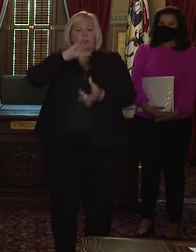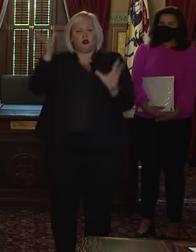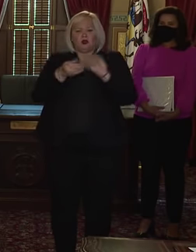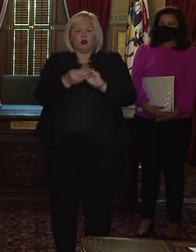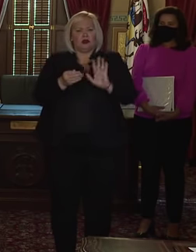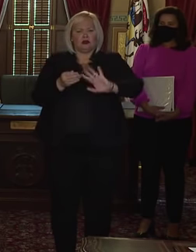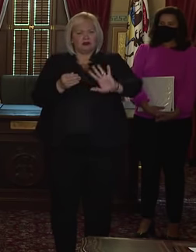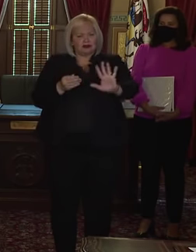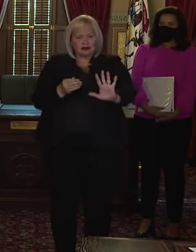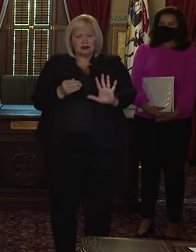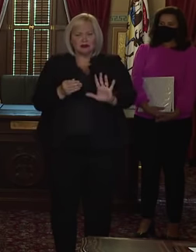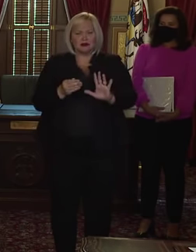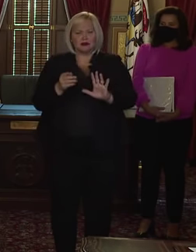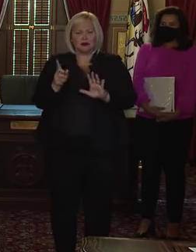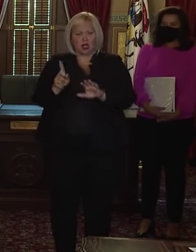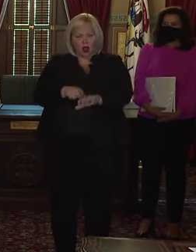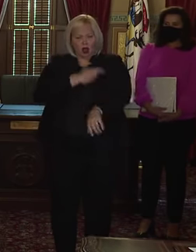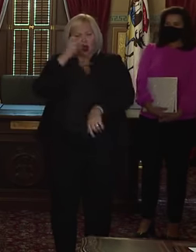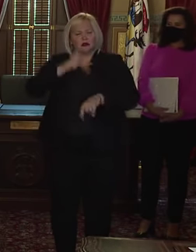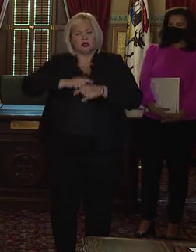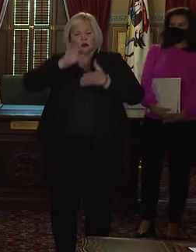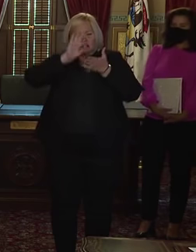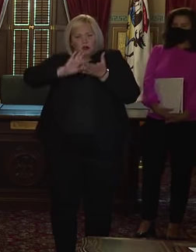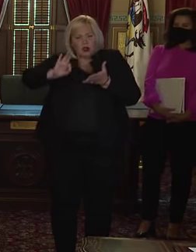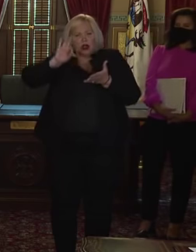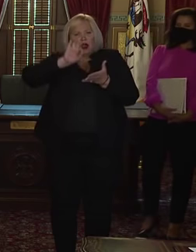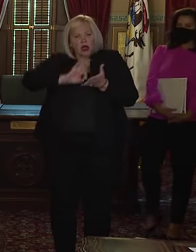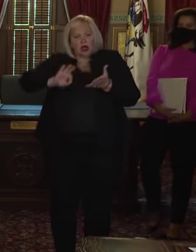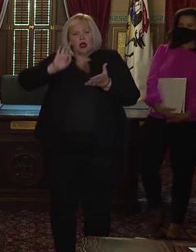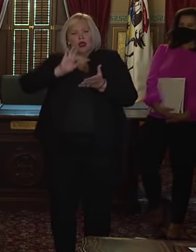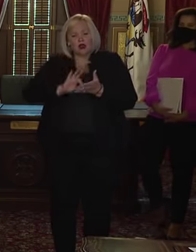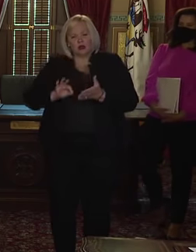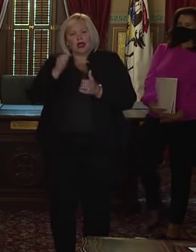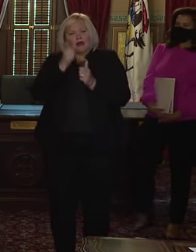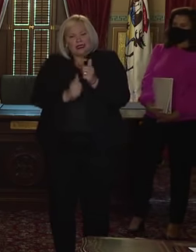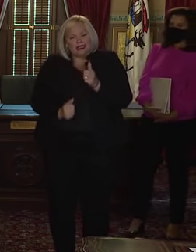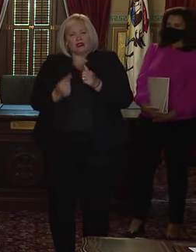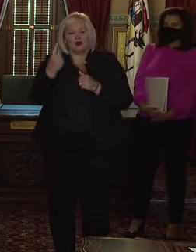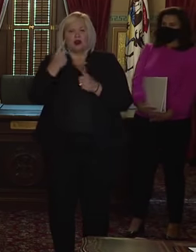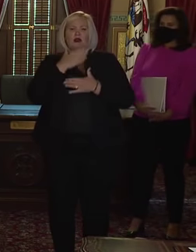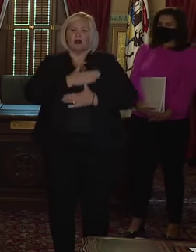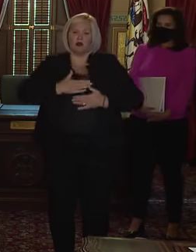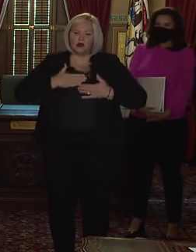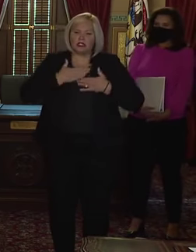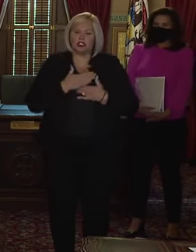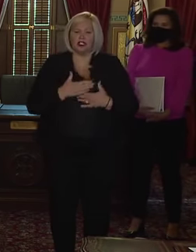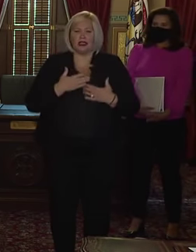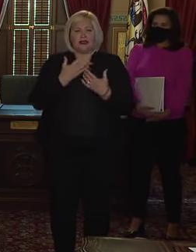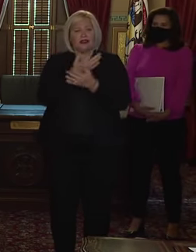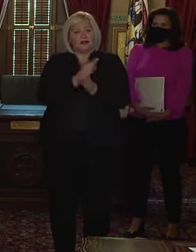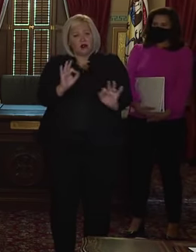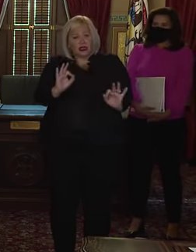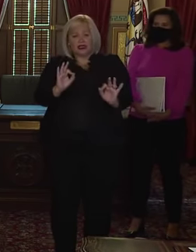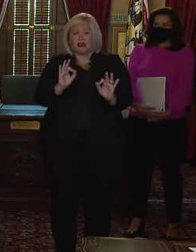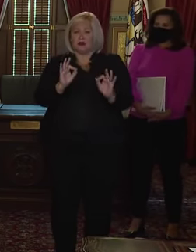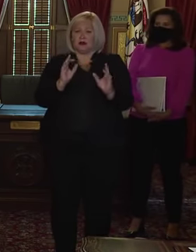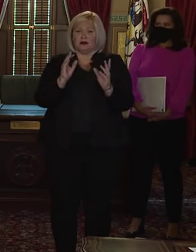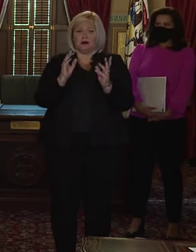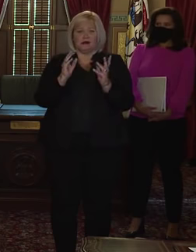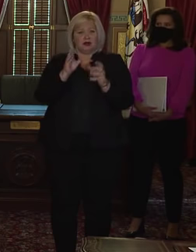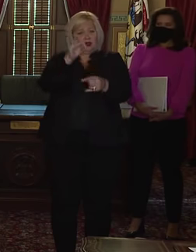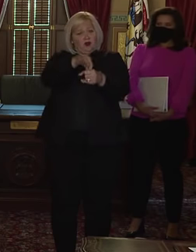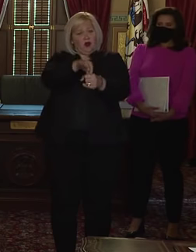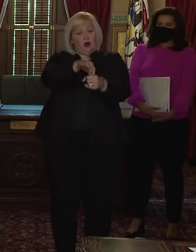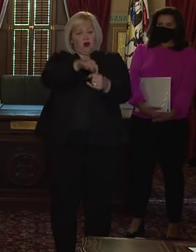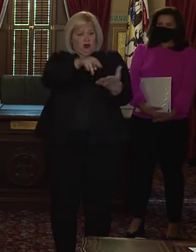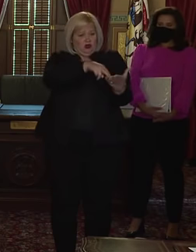people to appreciate the process, the freedom, and the right we offer people to register